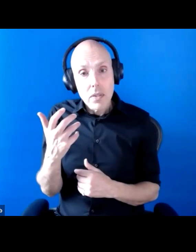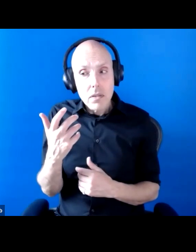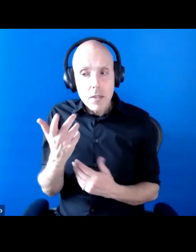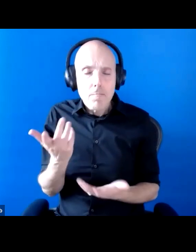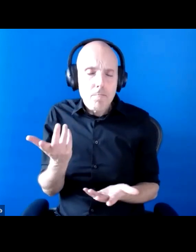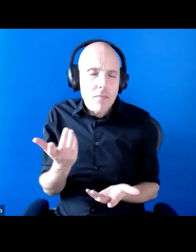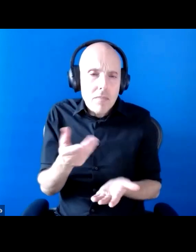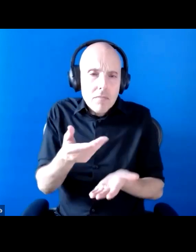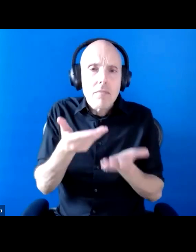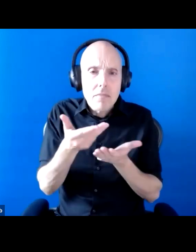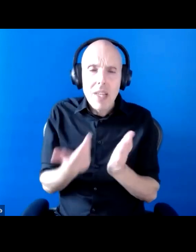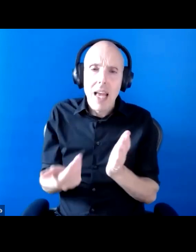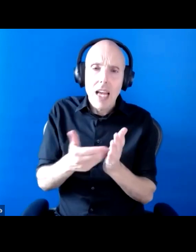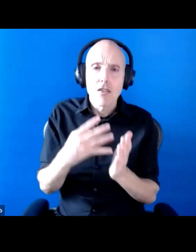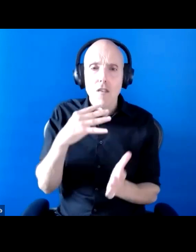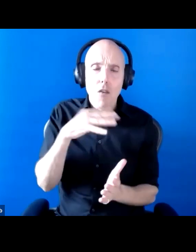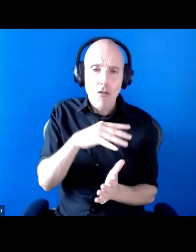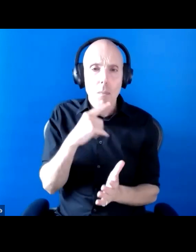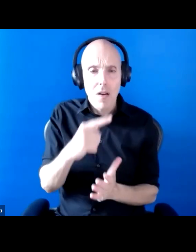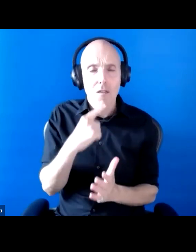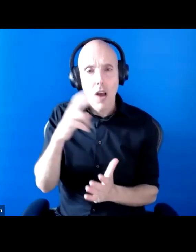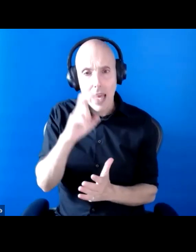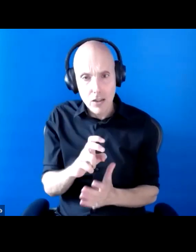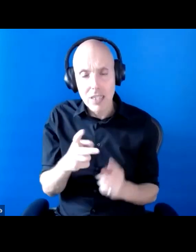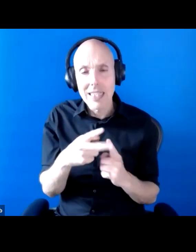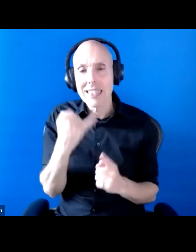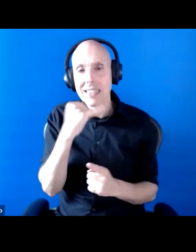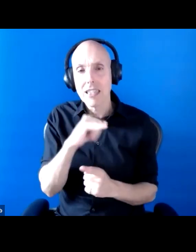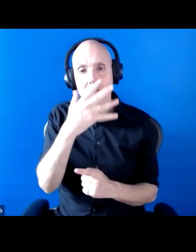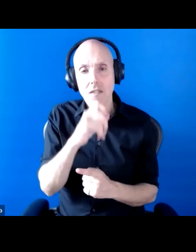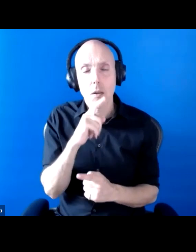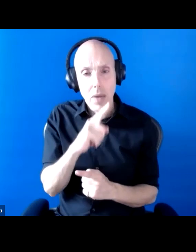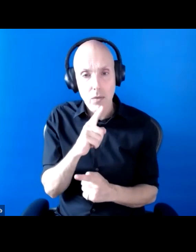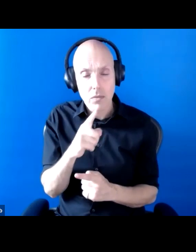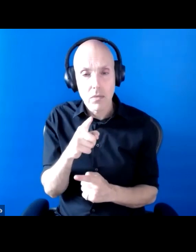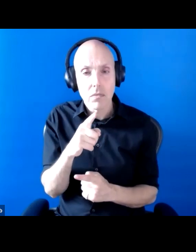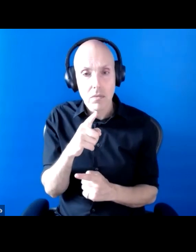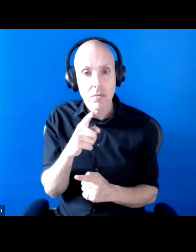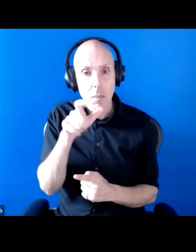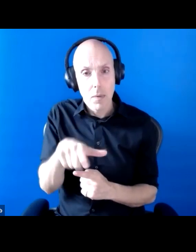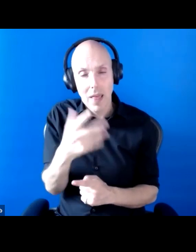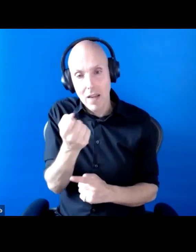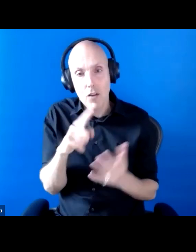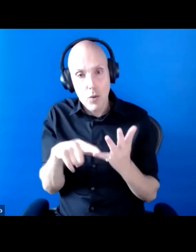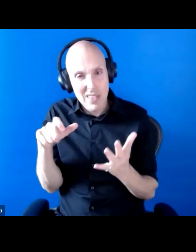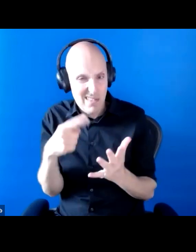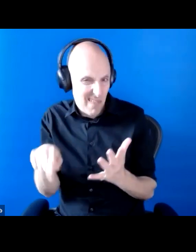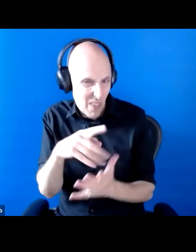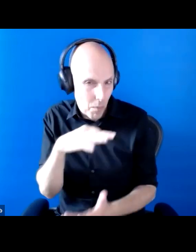pounds towards our energy bills and the 650 pounds for people on universal credit and other benefits, this time they have